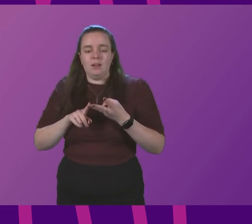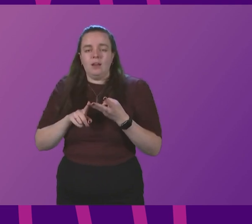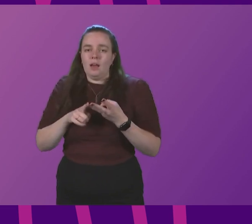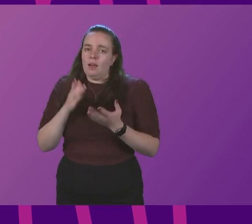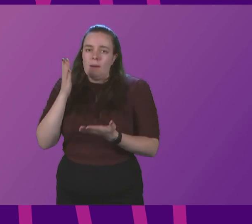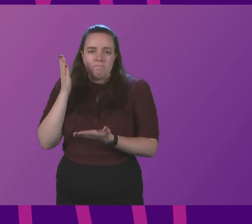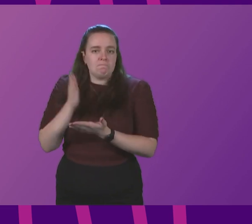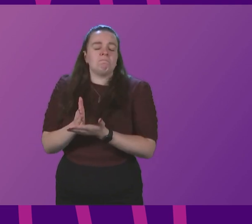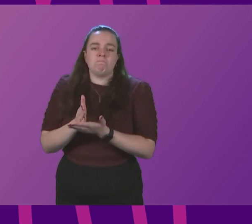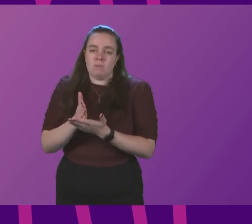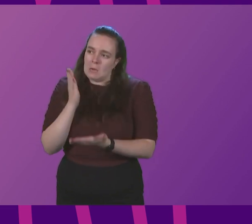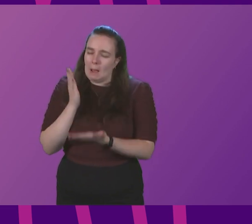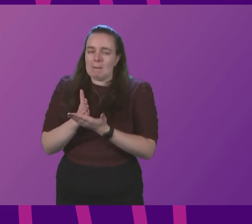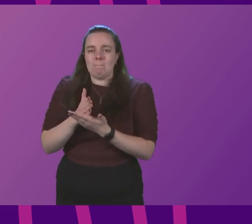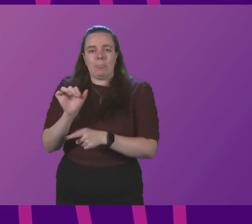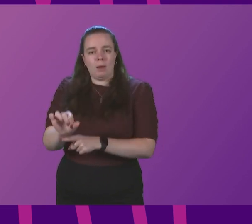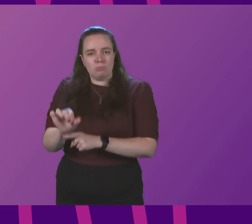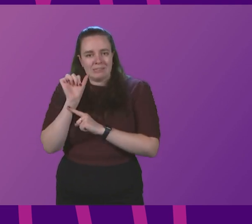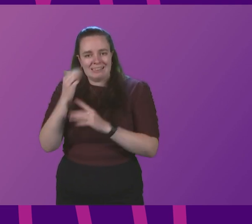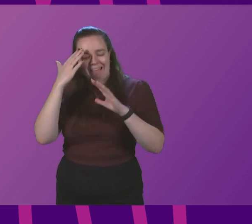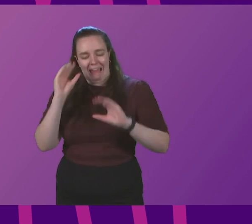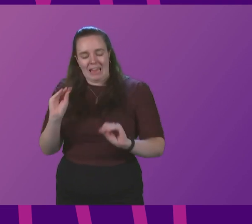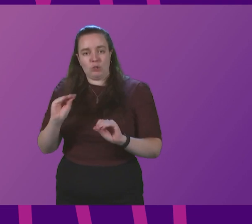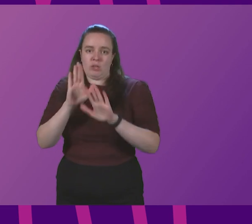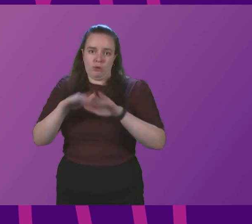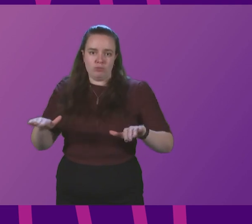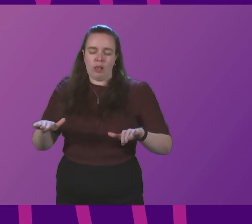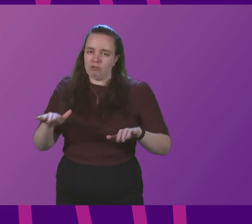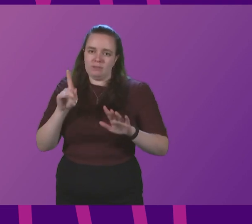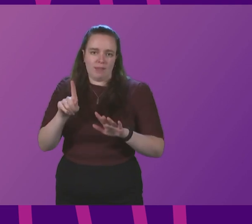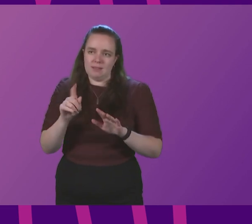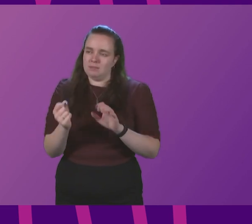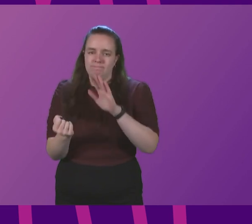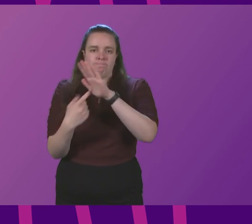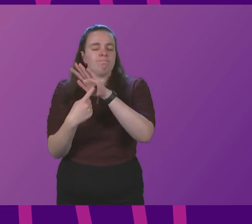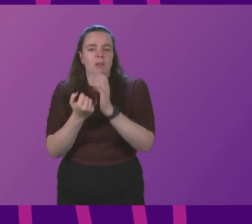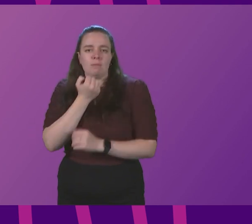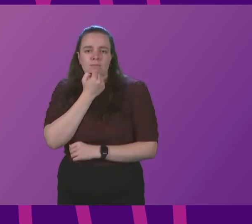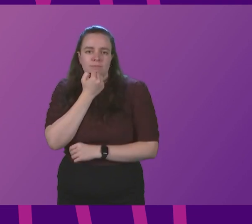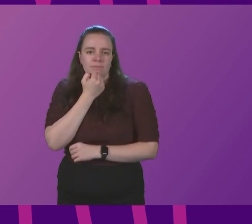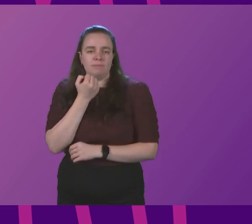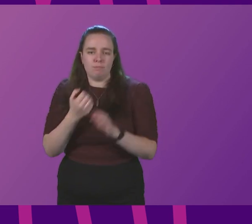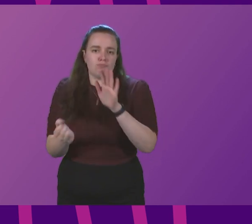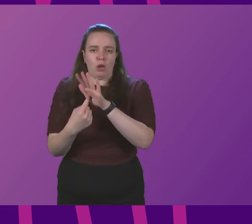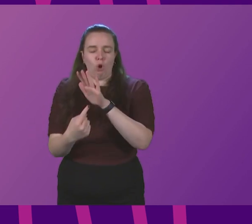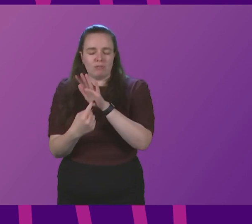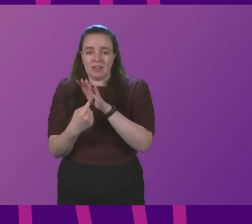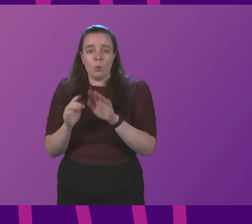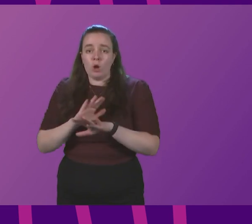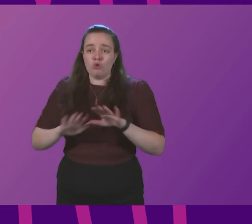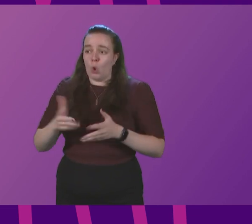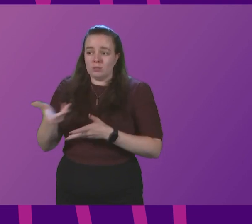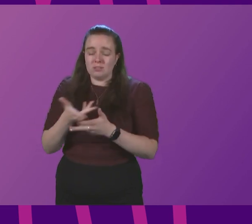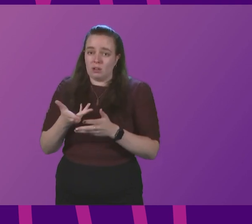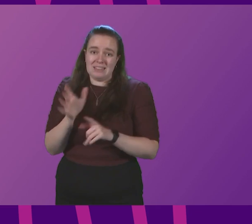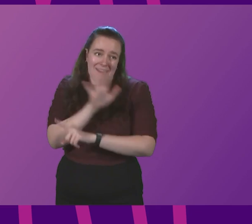absolutely the case that protecting the education of children remains a top priority. We are not discussing the closure on a national